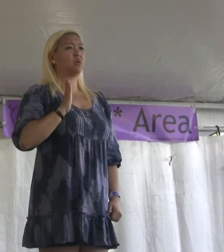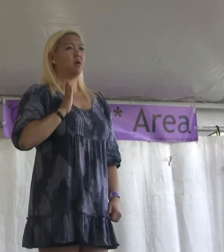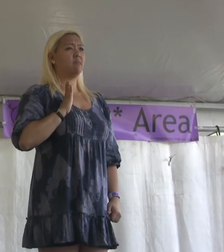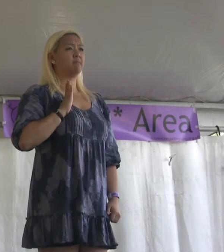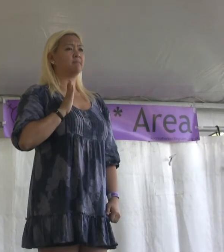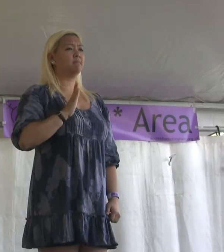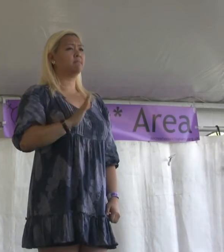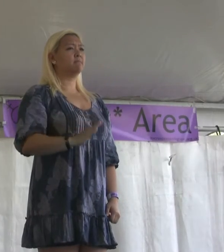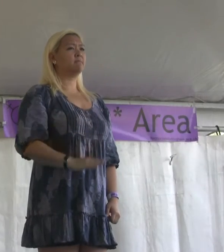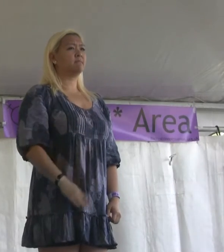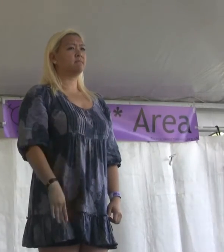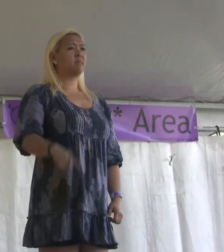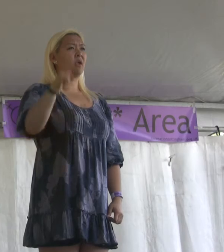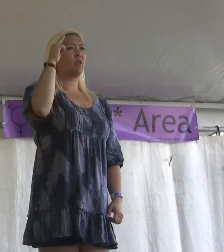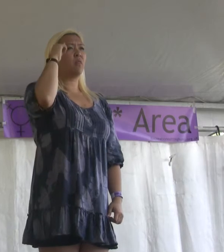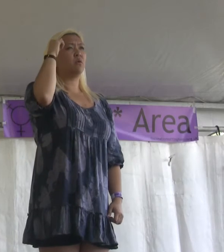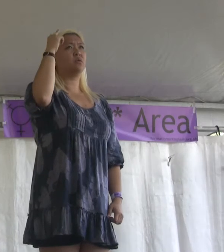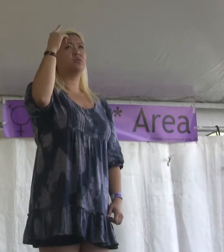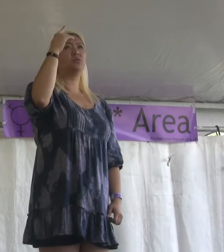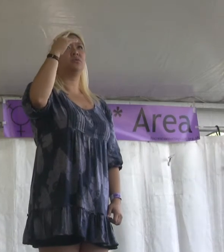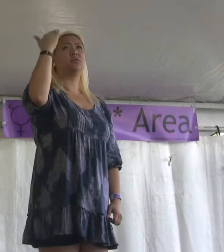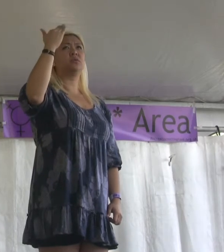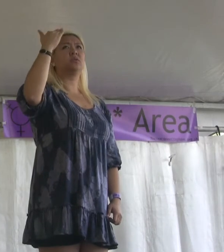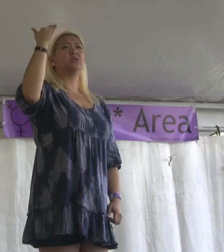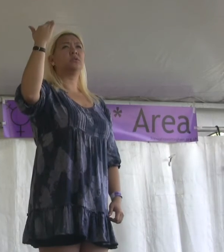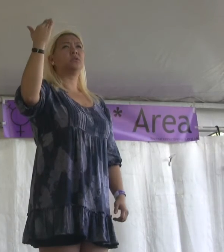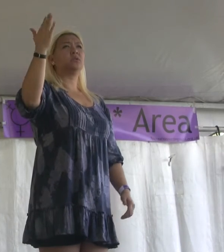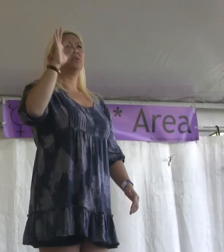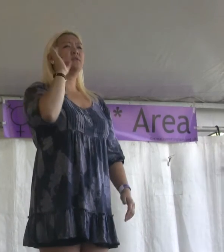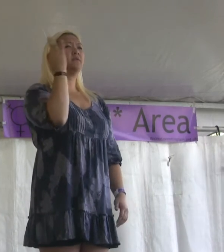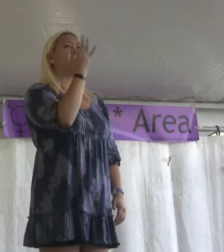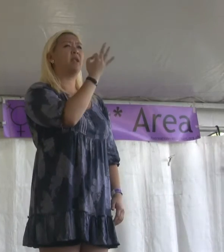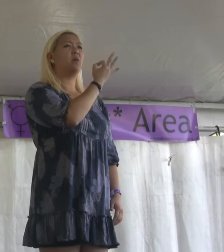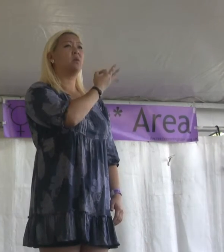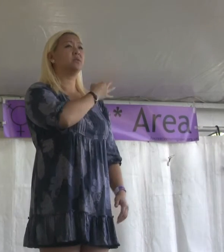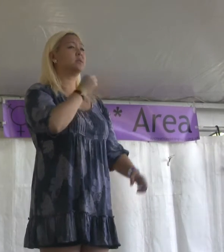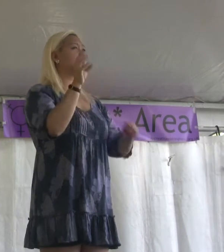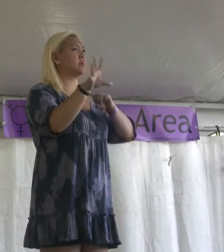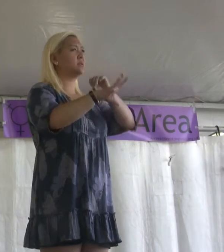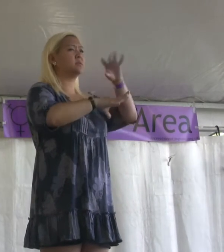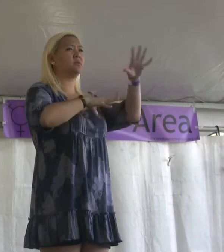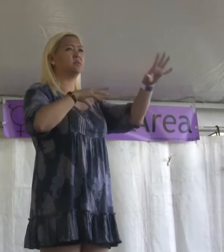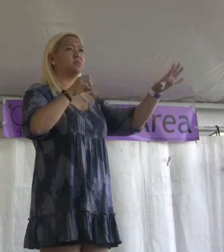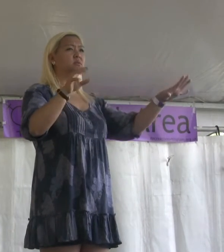drifted to the flowers Scattered about Broken